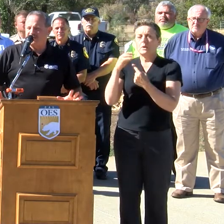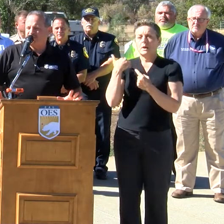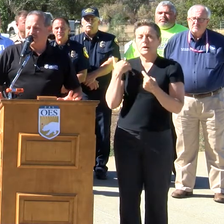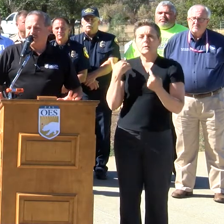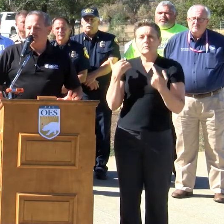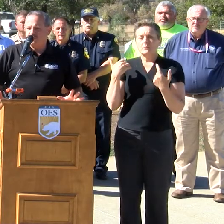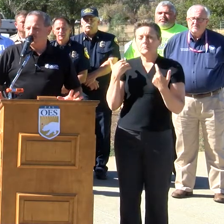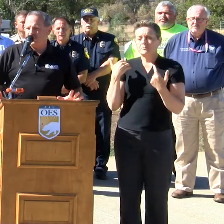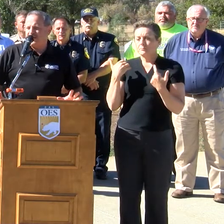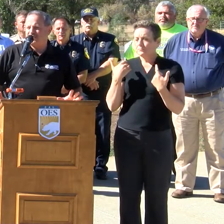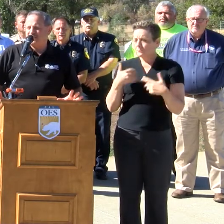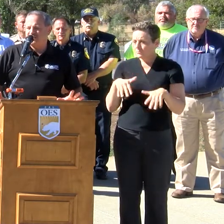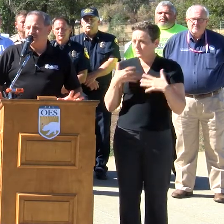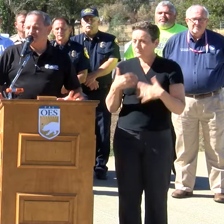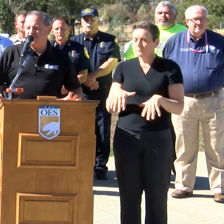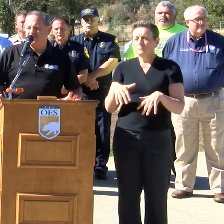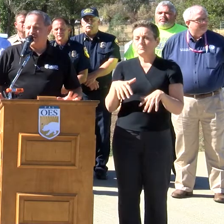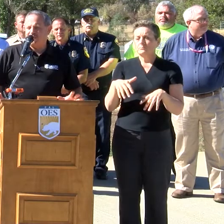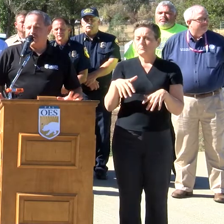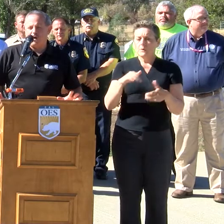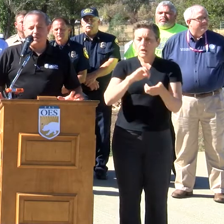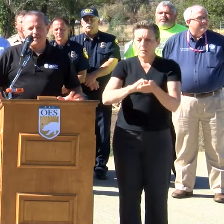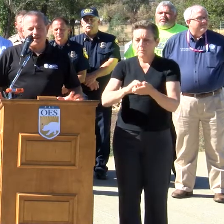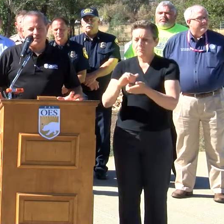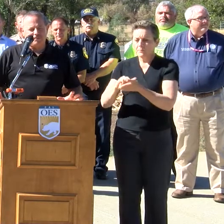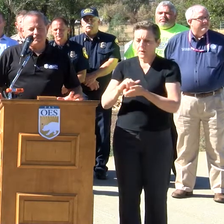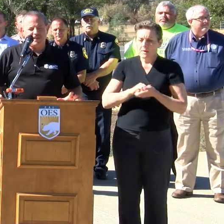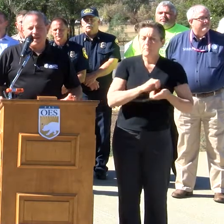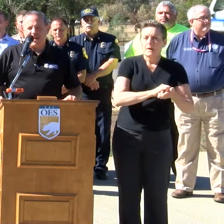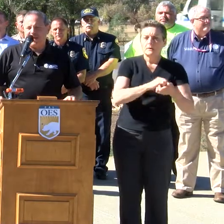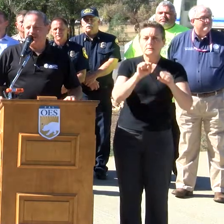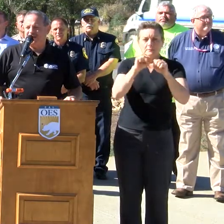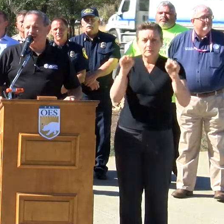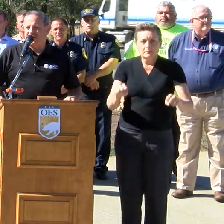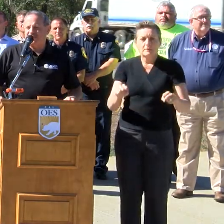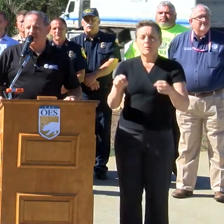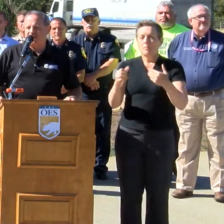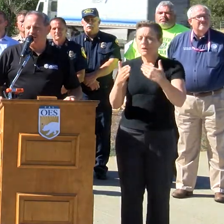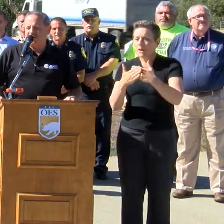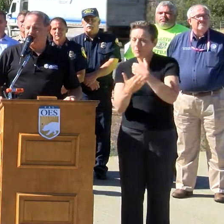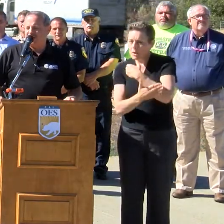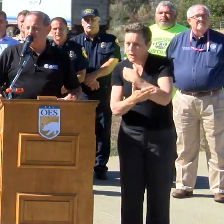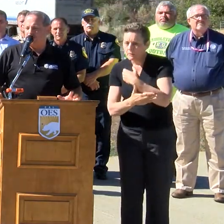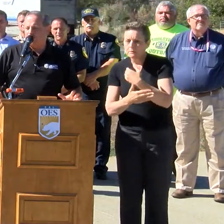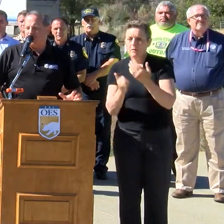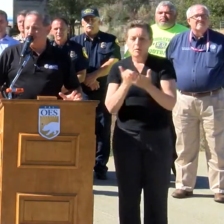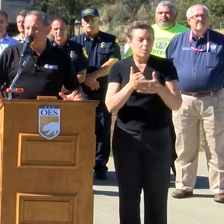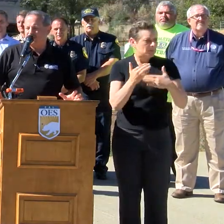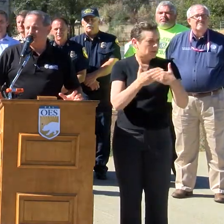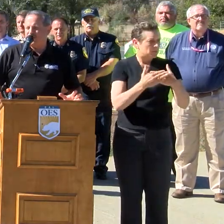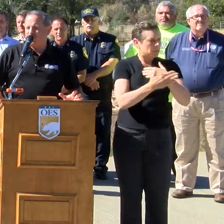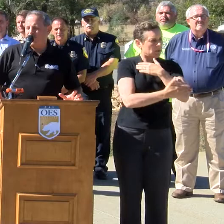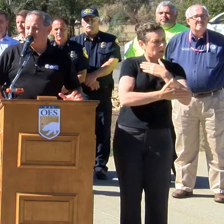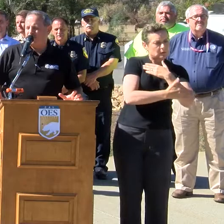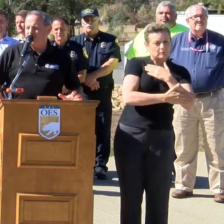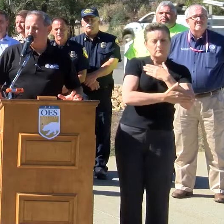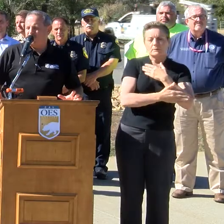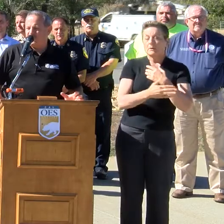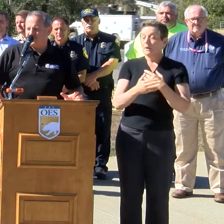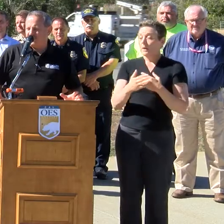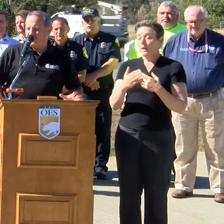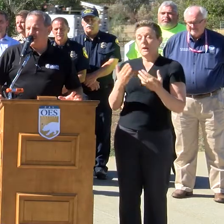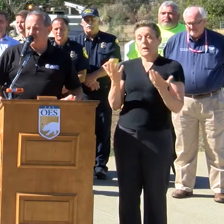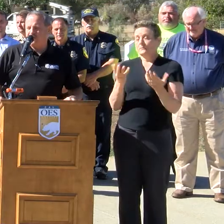tremendous mutual aid system of neighbor helping neighbor. And it's not ever more evidenced by what